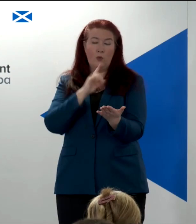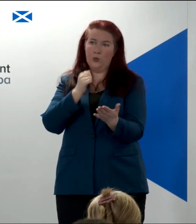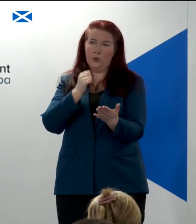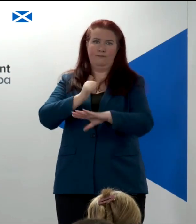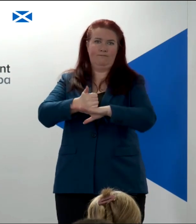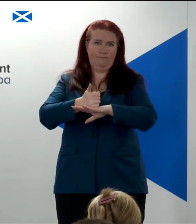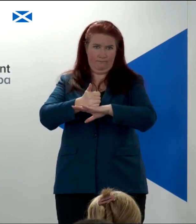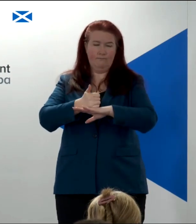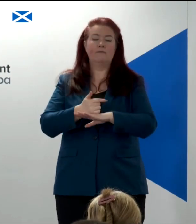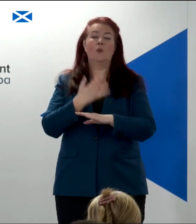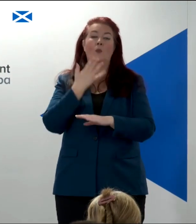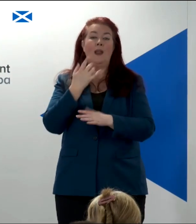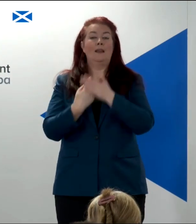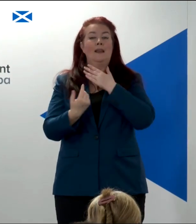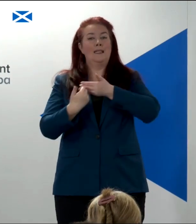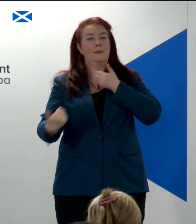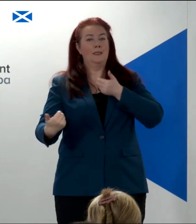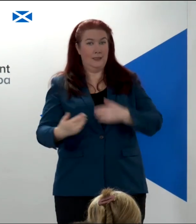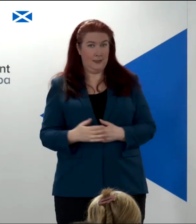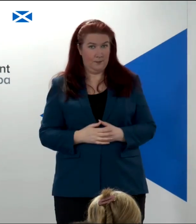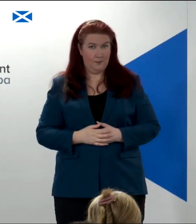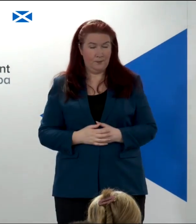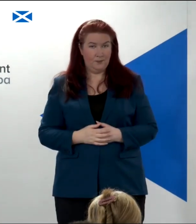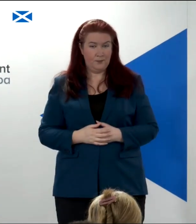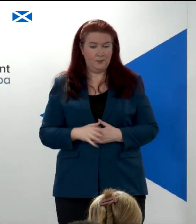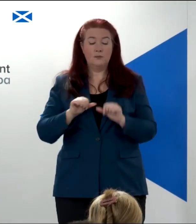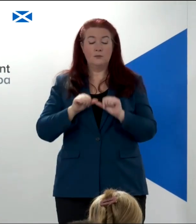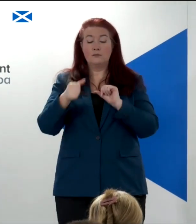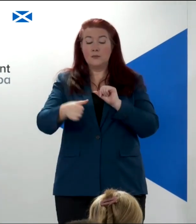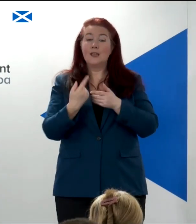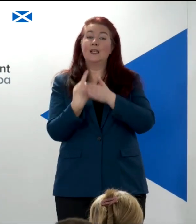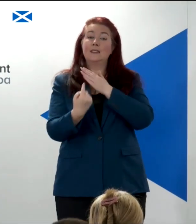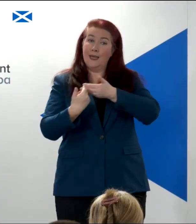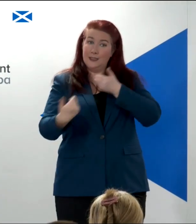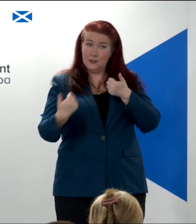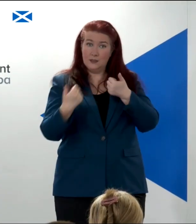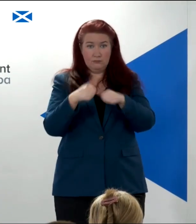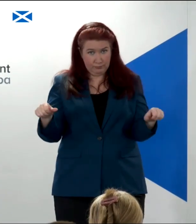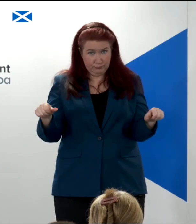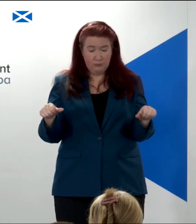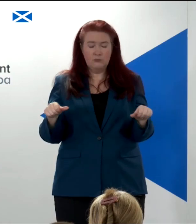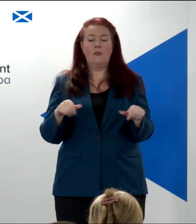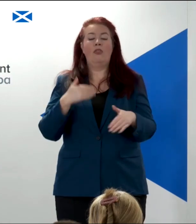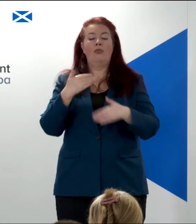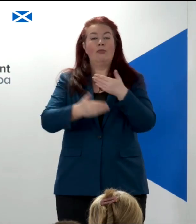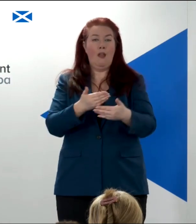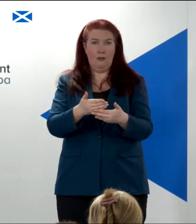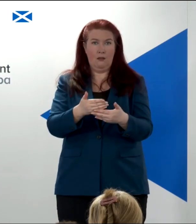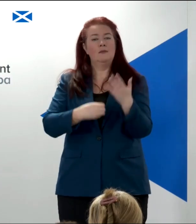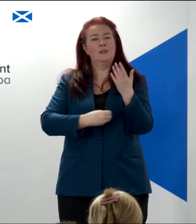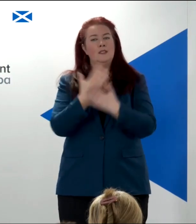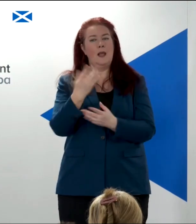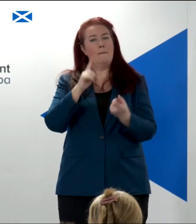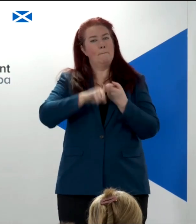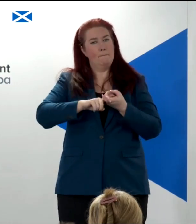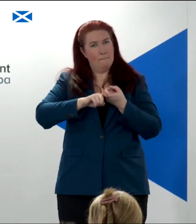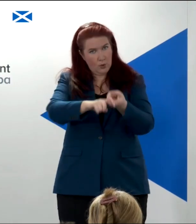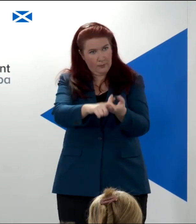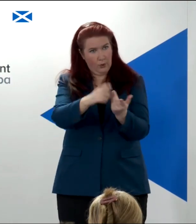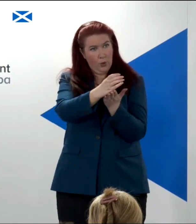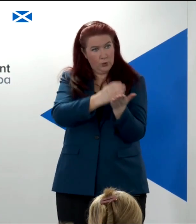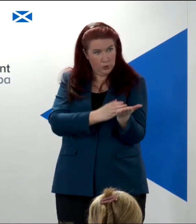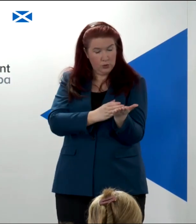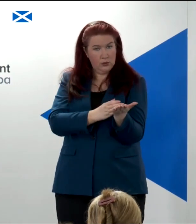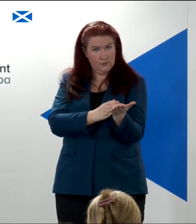the time of independence. Following independence, we would then develop a permanent constitution through